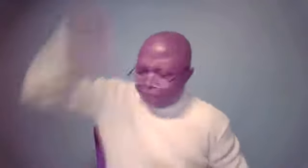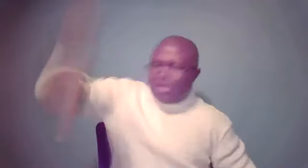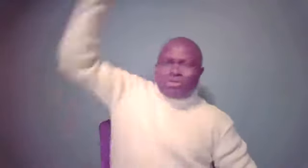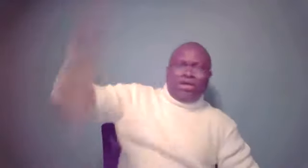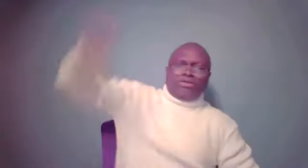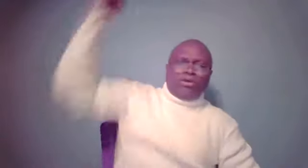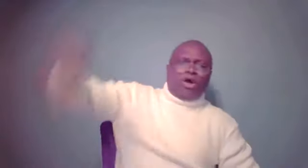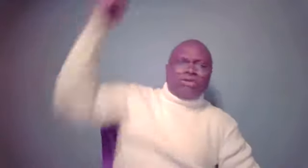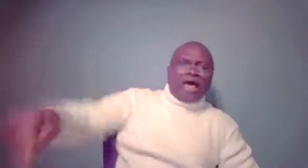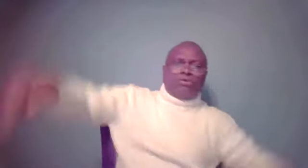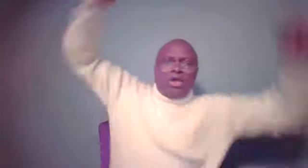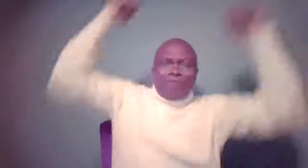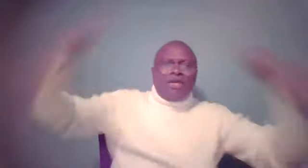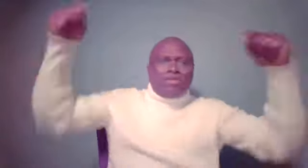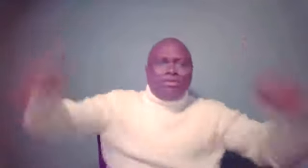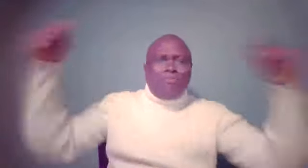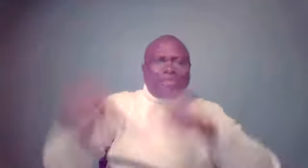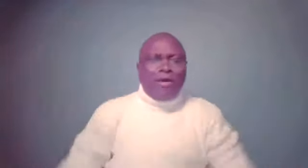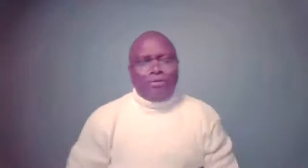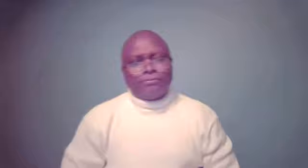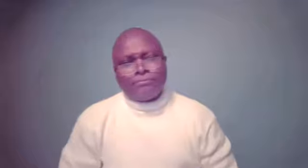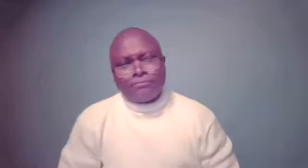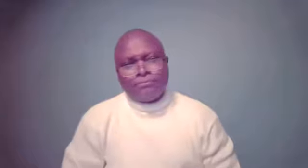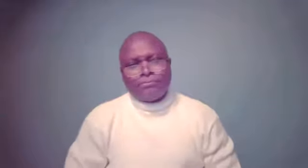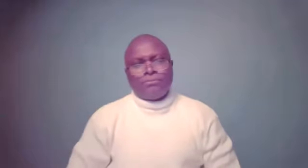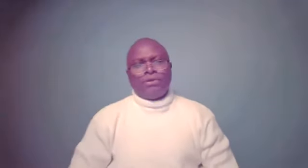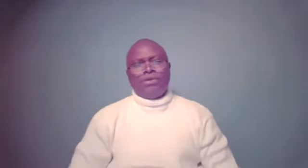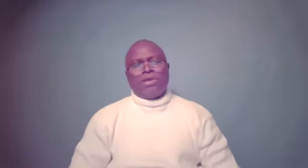This is the Lord's house. This is better. He said.